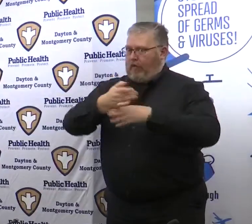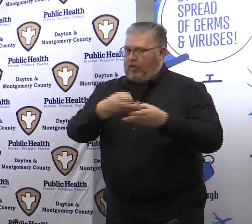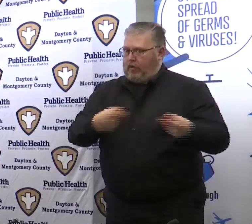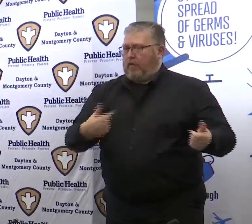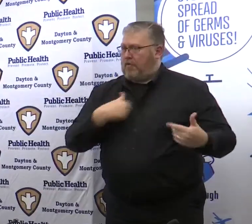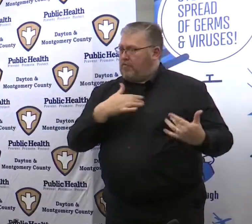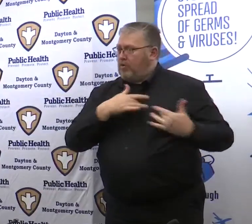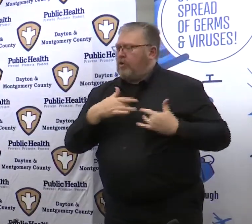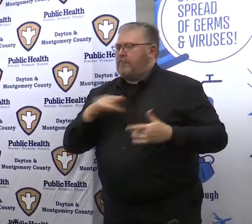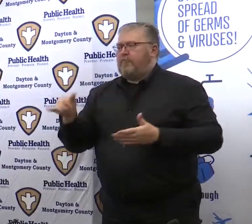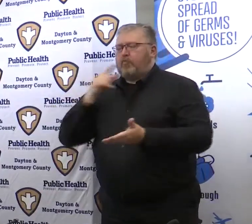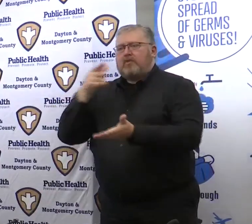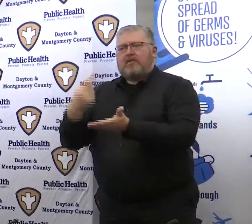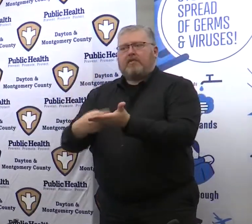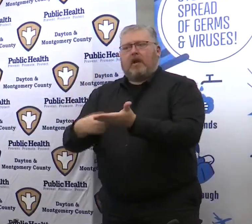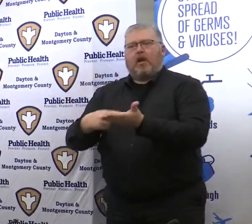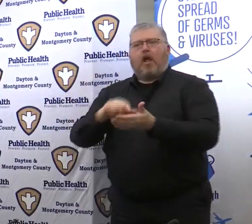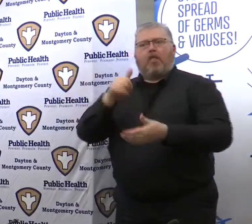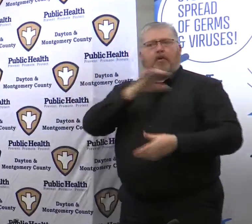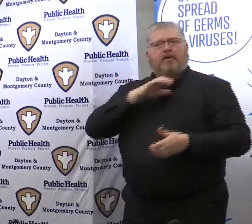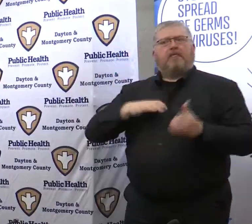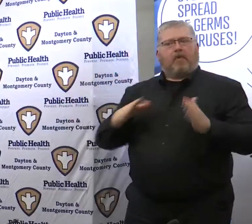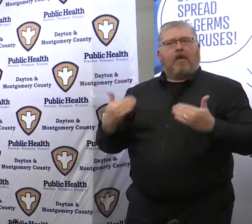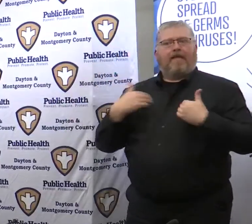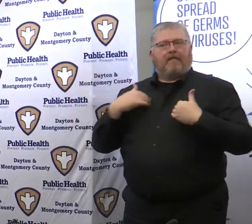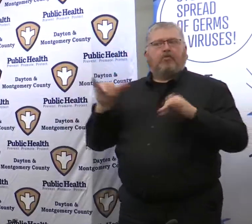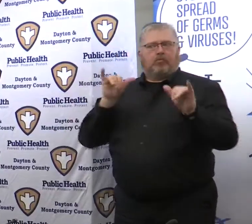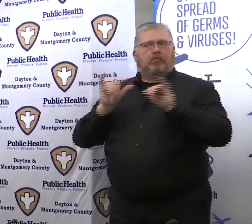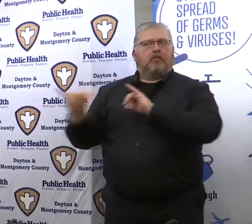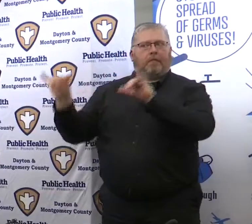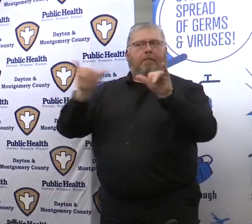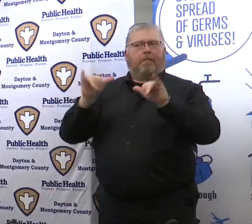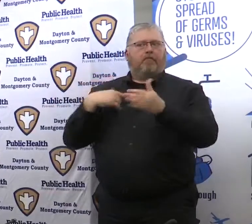You know this was a discussion the other commissioners have as well.